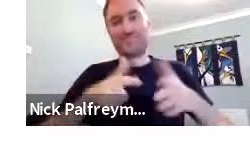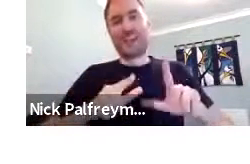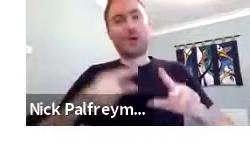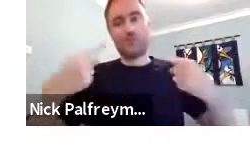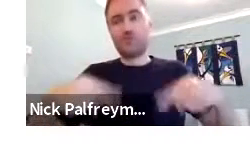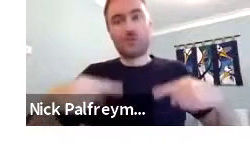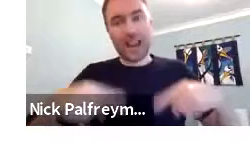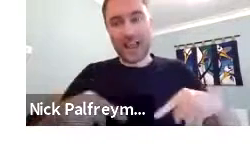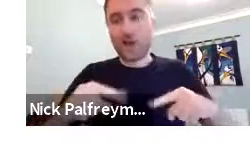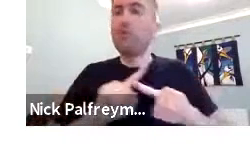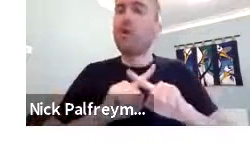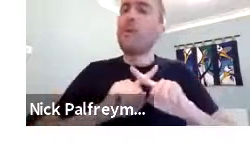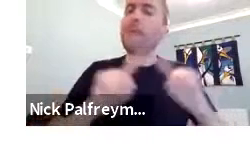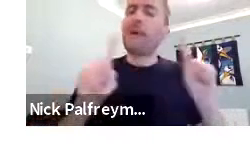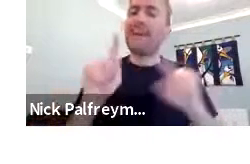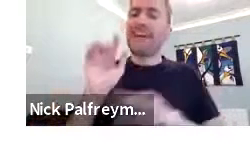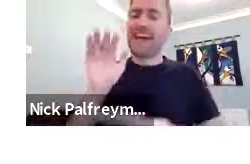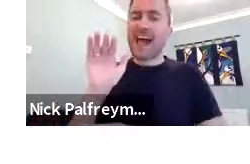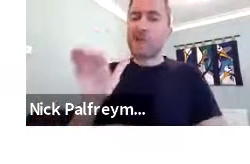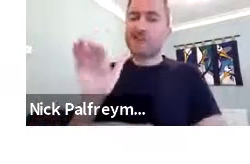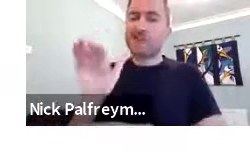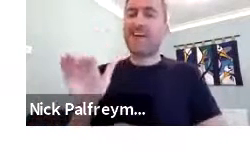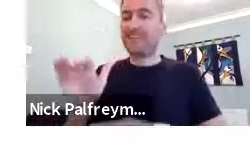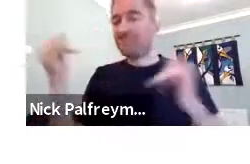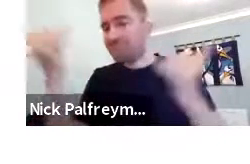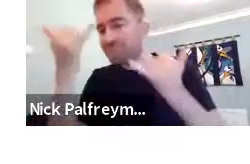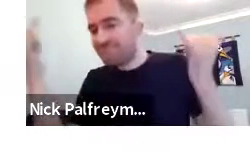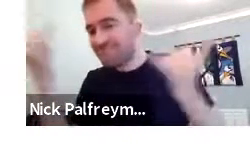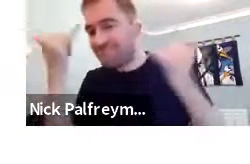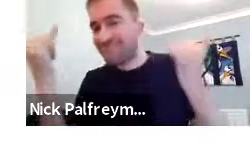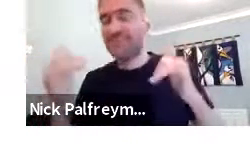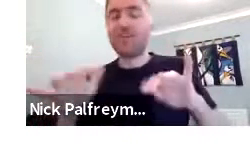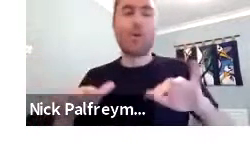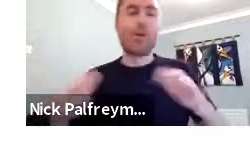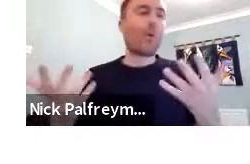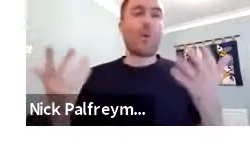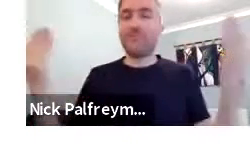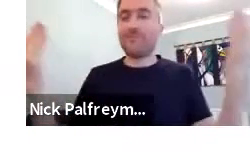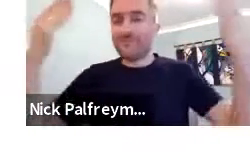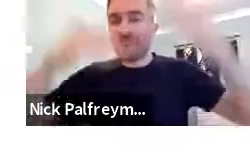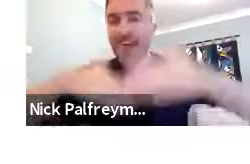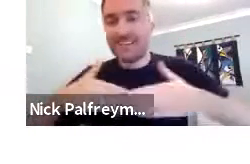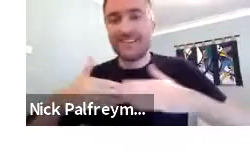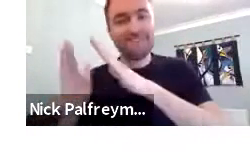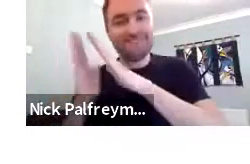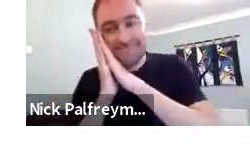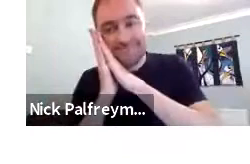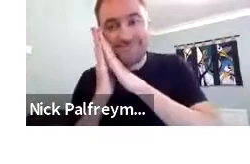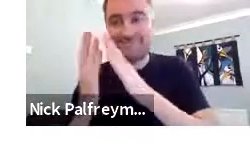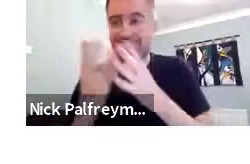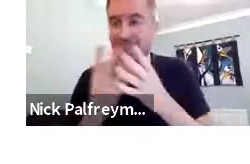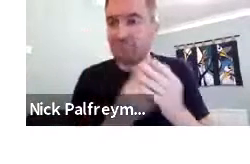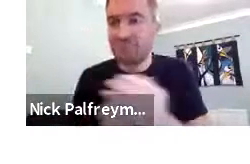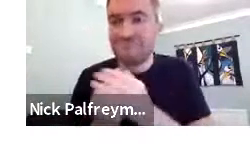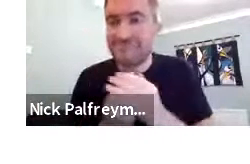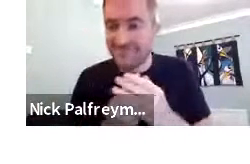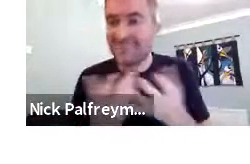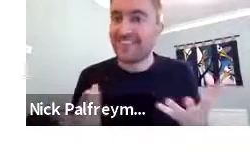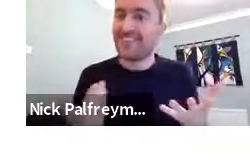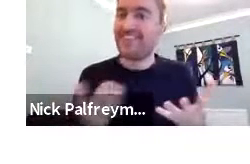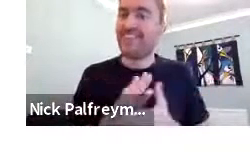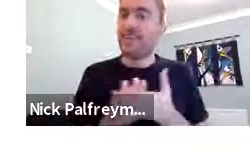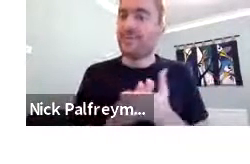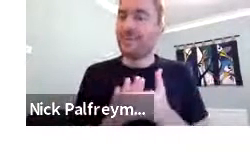Do we know if the teacher used sign language? Do we don't. But we do know that socially or maybe,